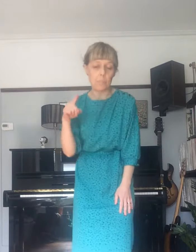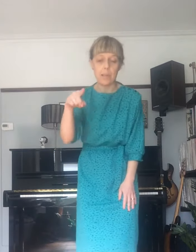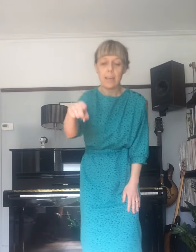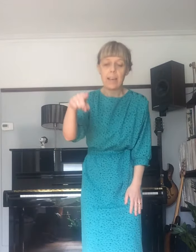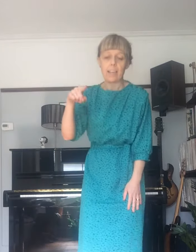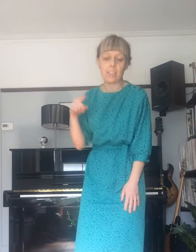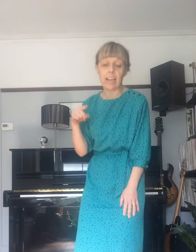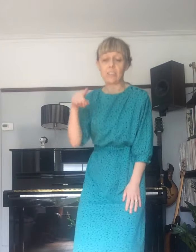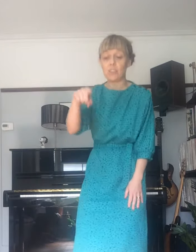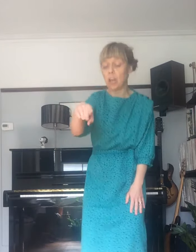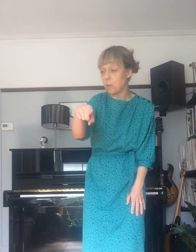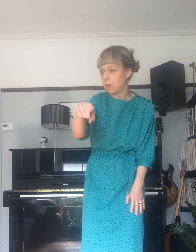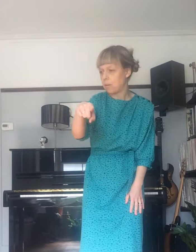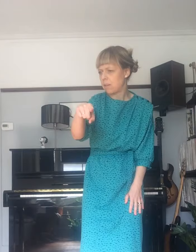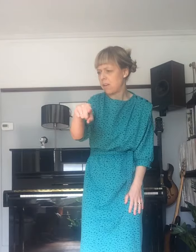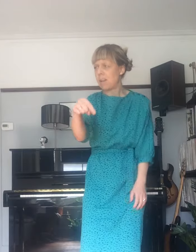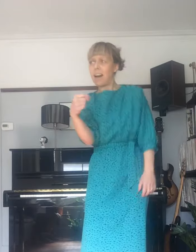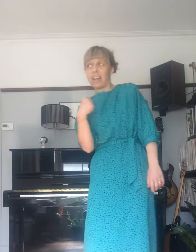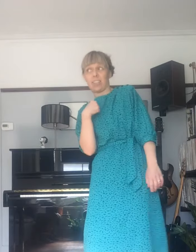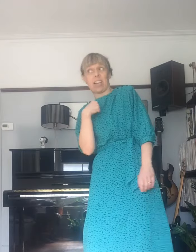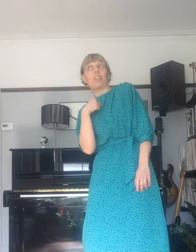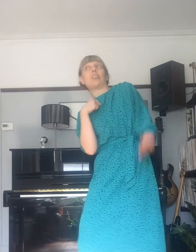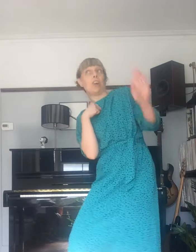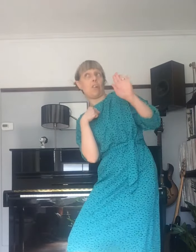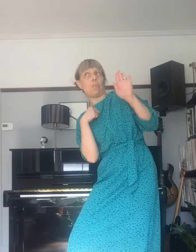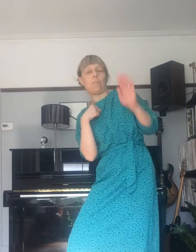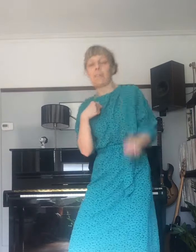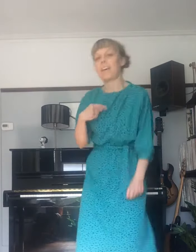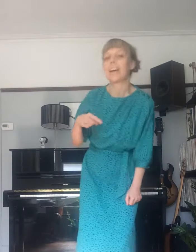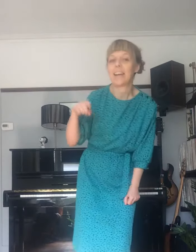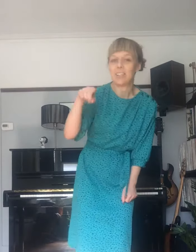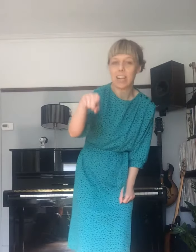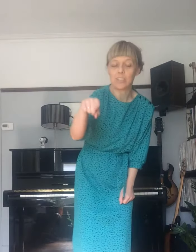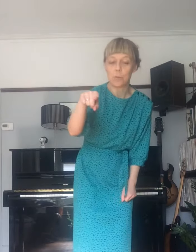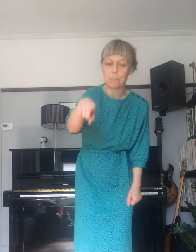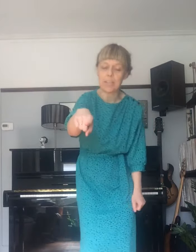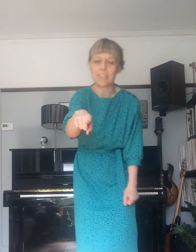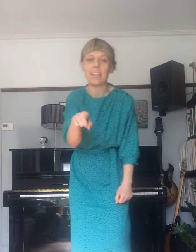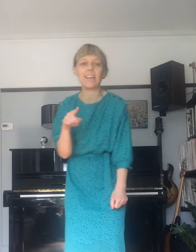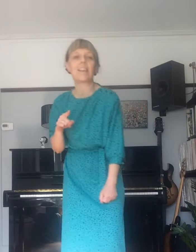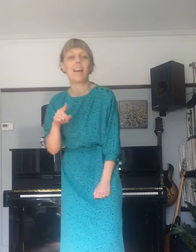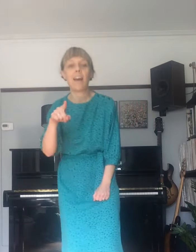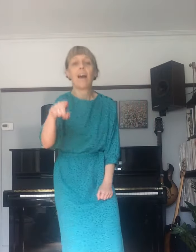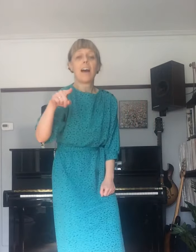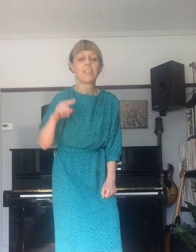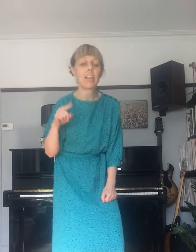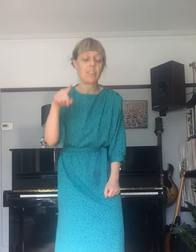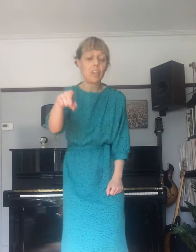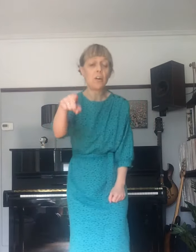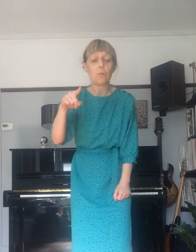me. He said, Joe. I said, yo. He said, you busy. I said, no.